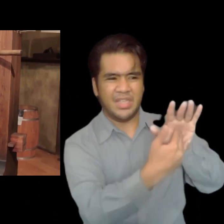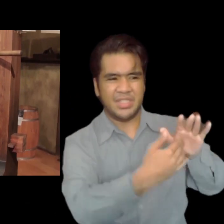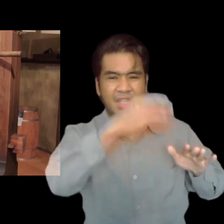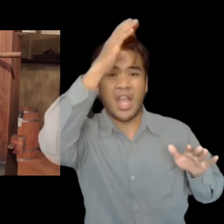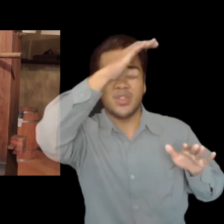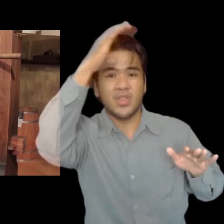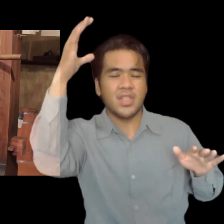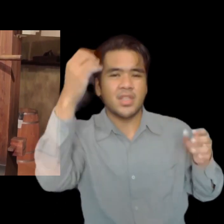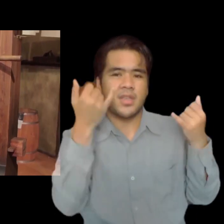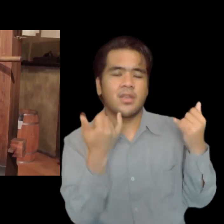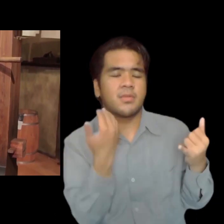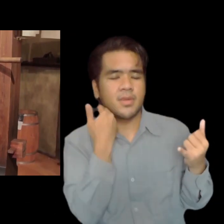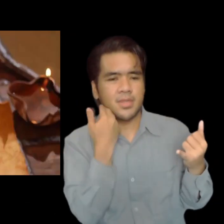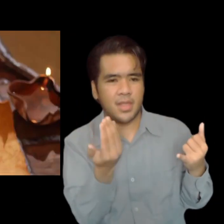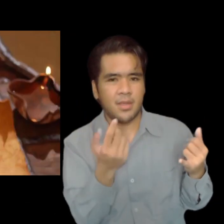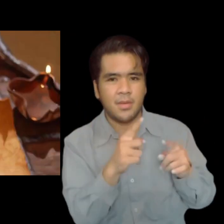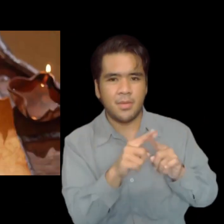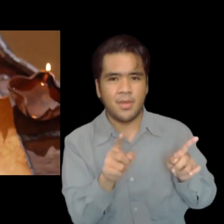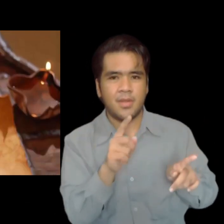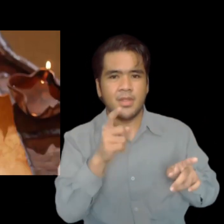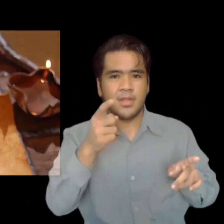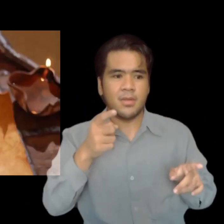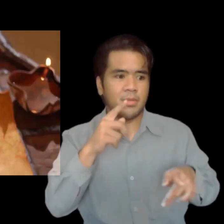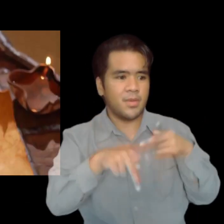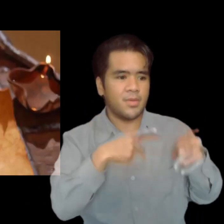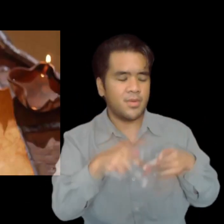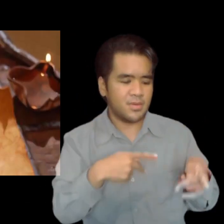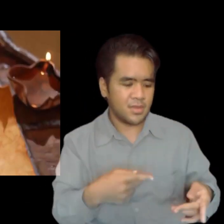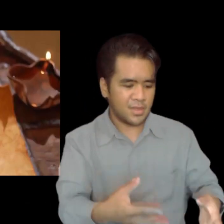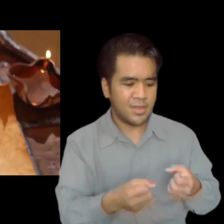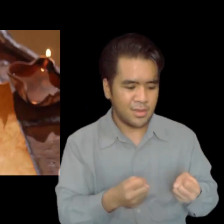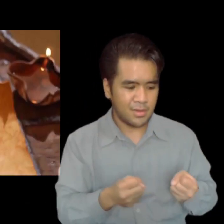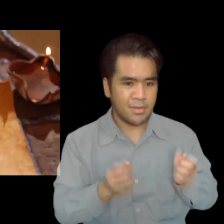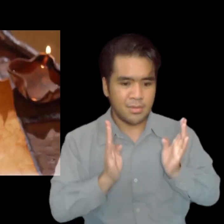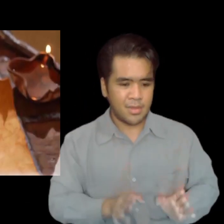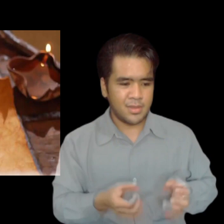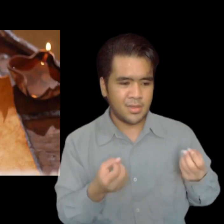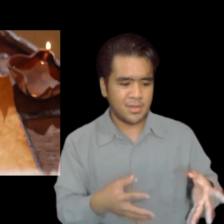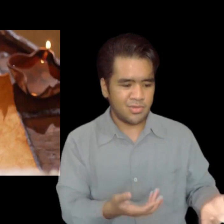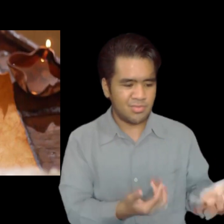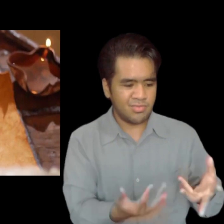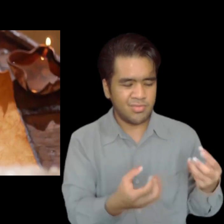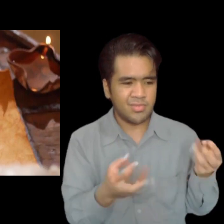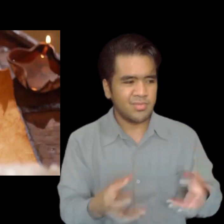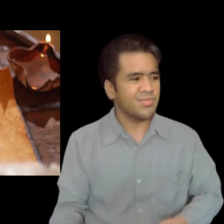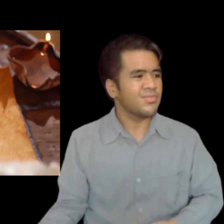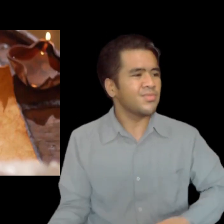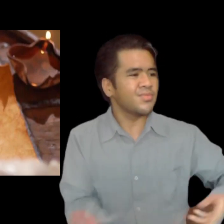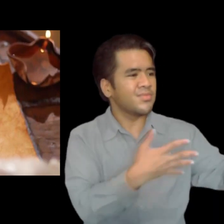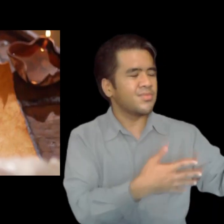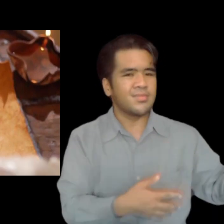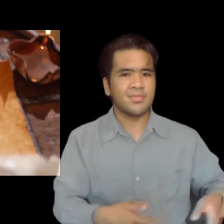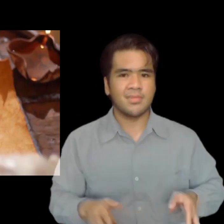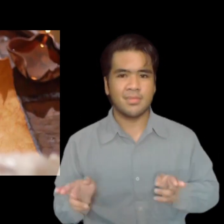by the year 1440, so they manually copied every single word of the Bible. Can you imagine how much effort that must have taken?